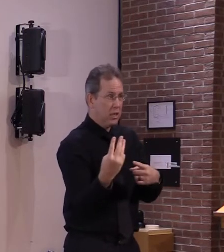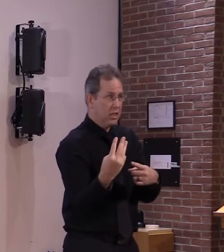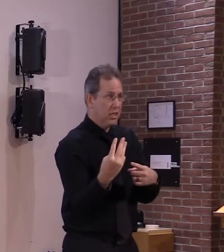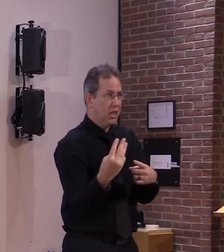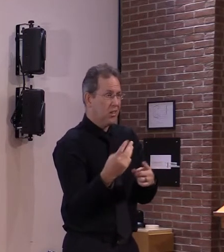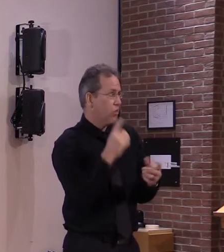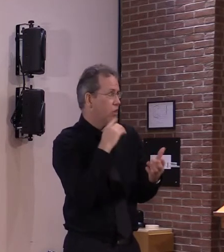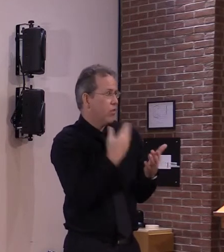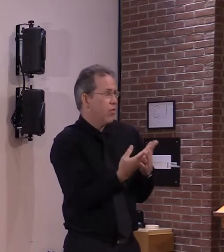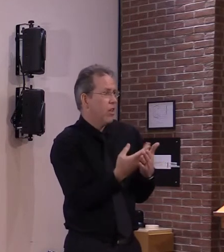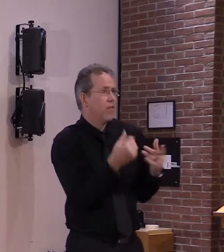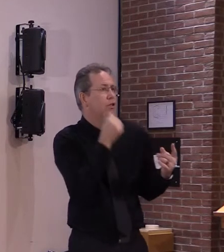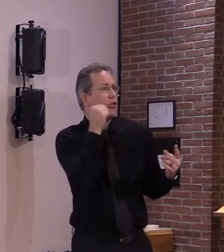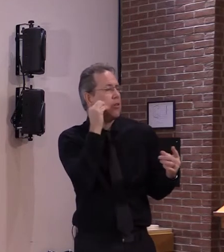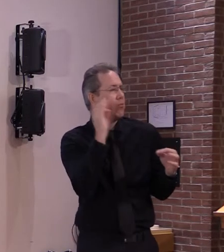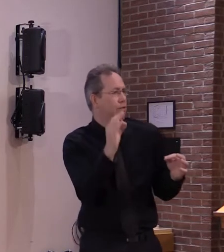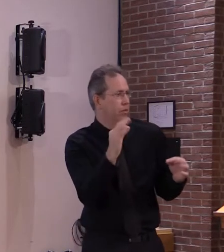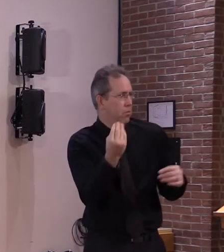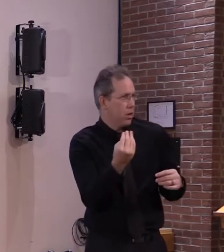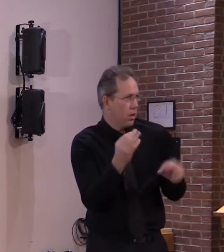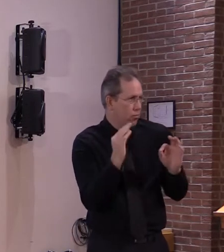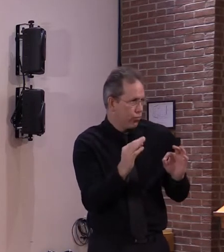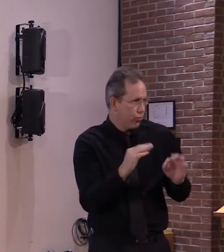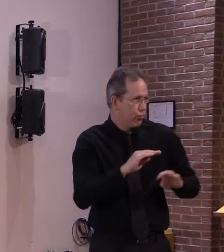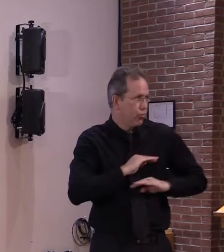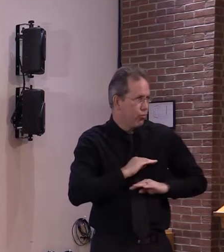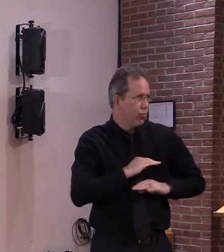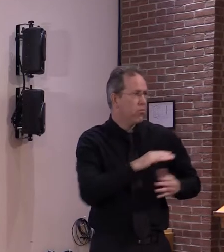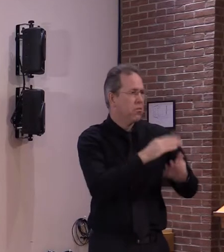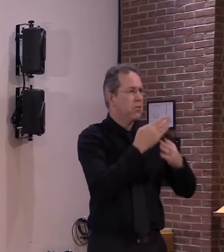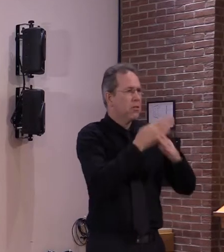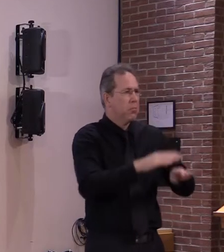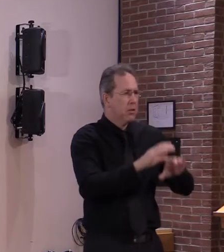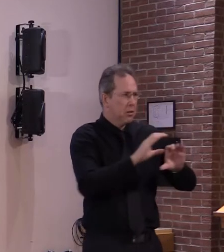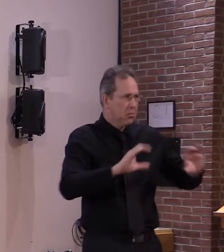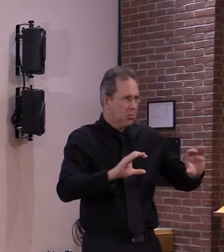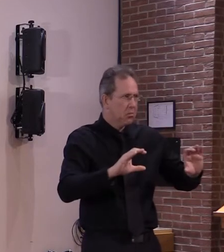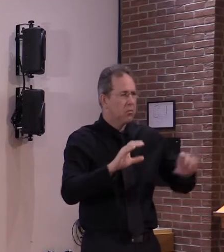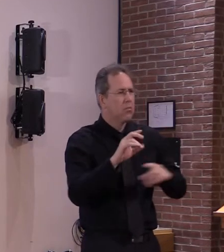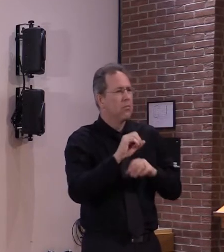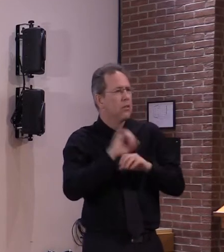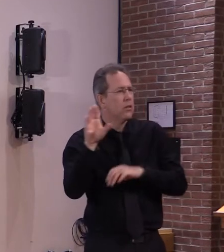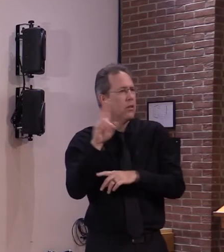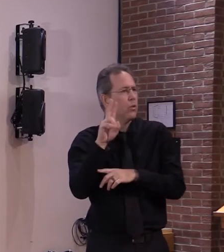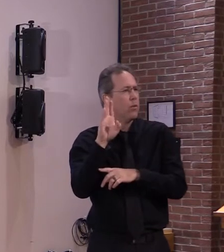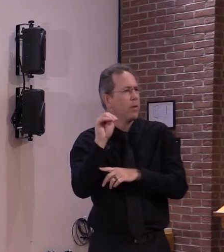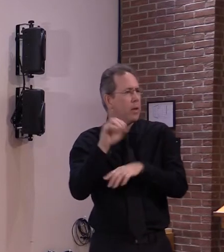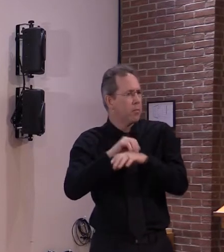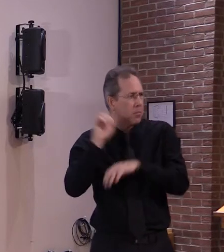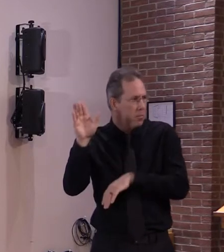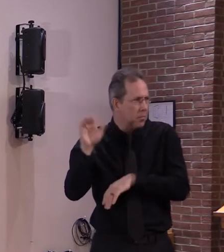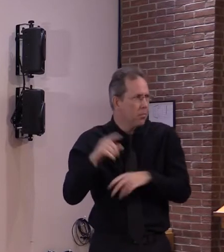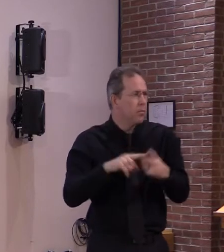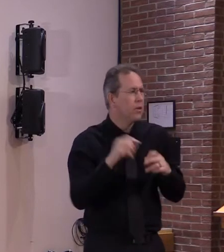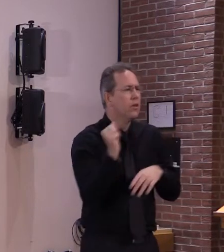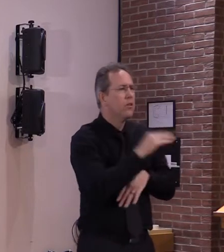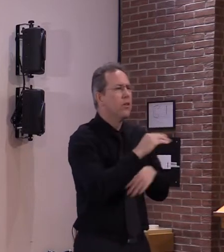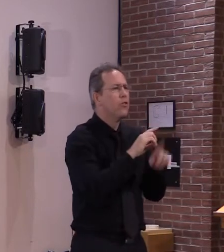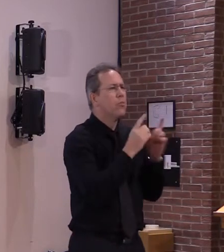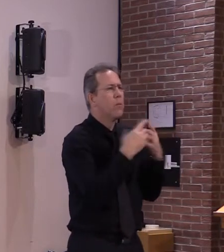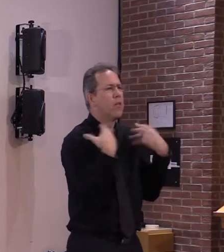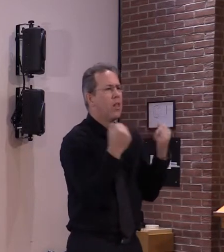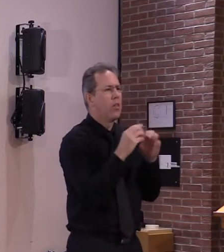and 975 coming to the state vaccine depot this was the first installment of a first week